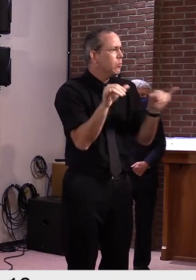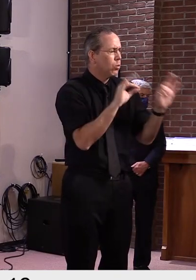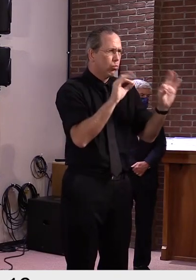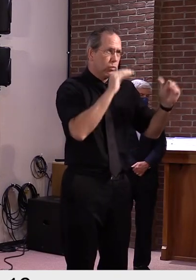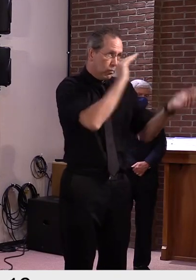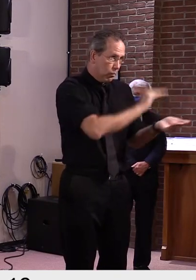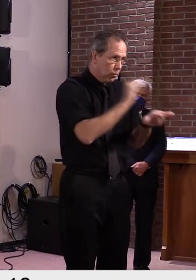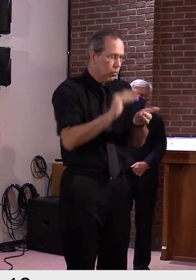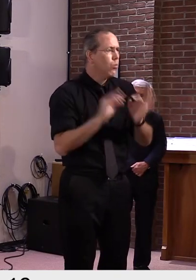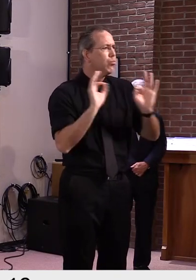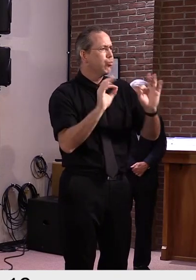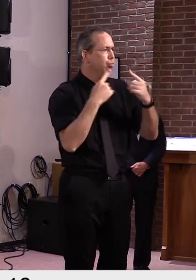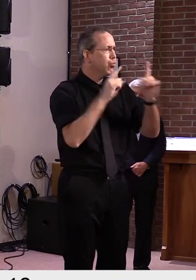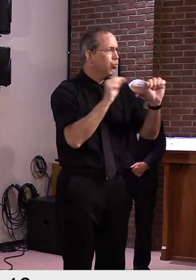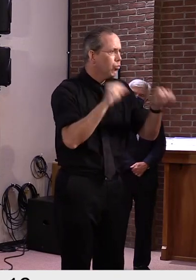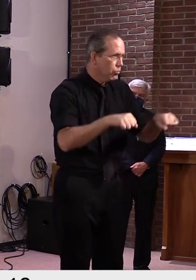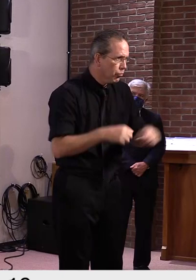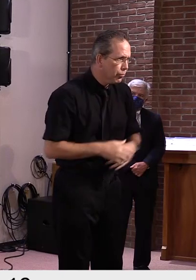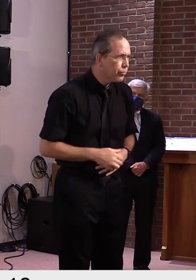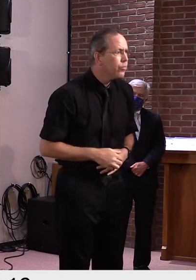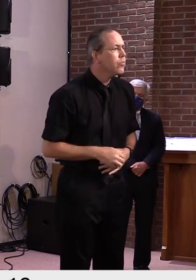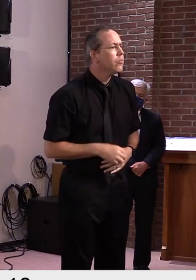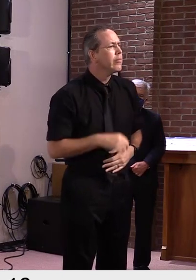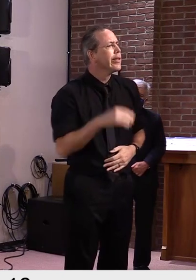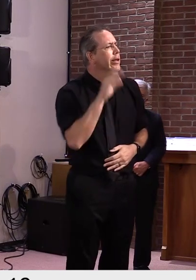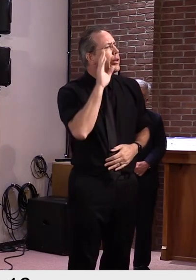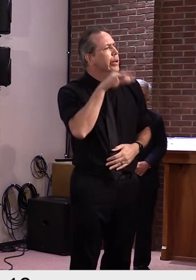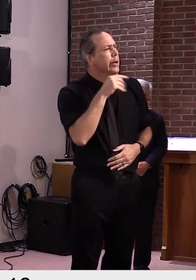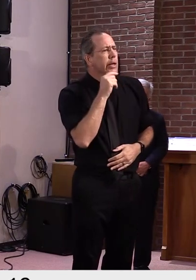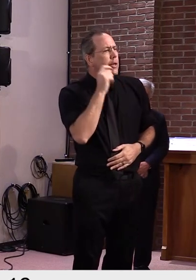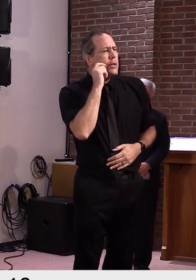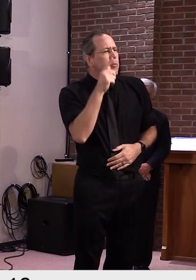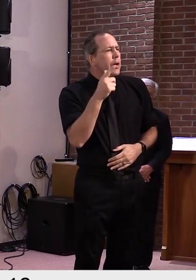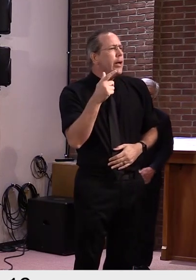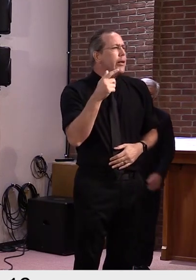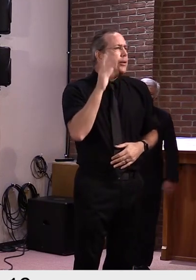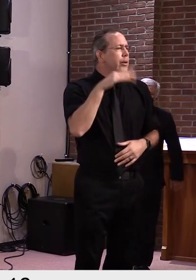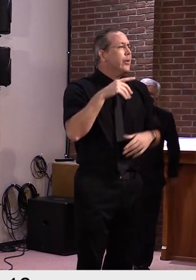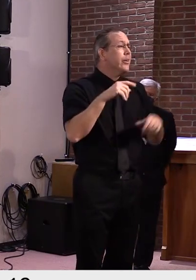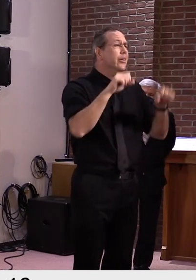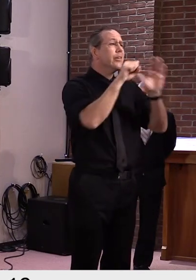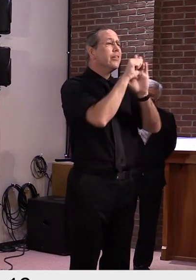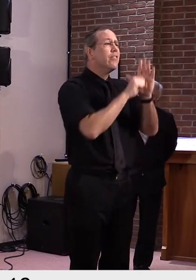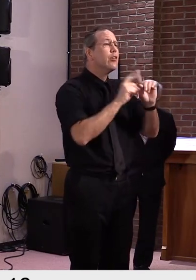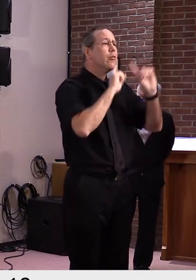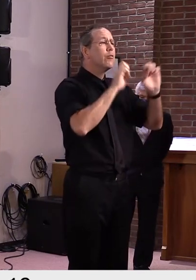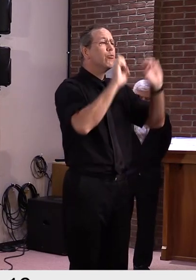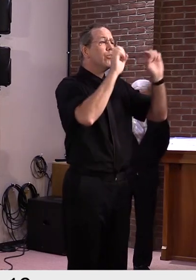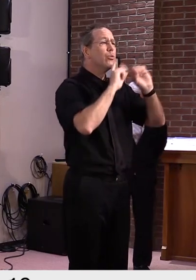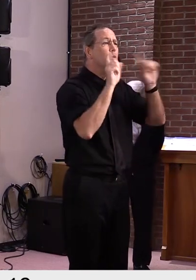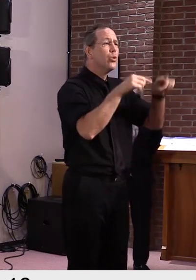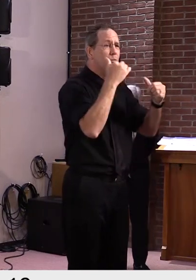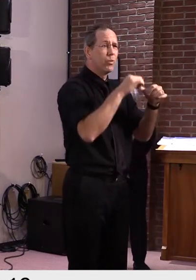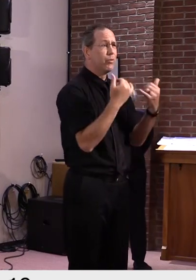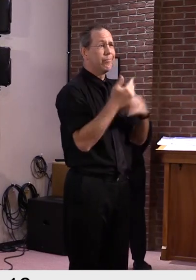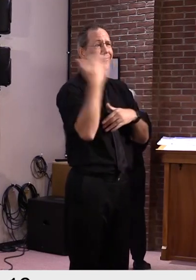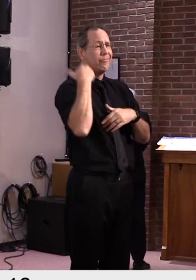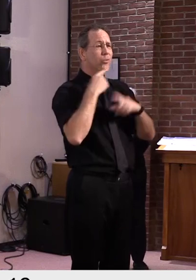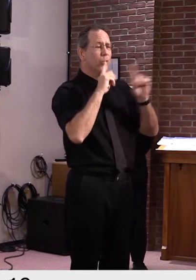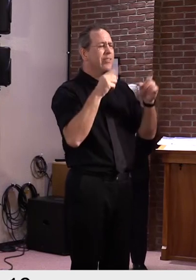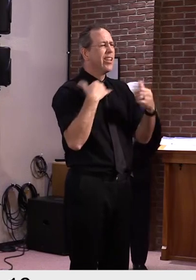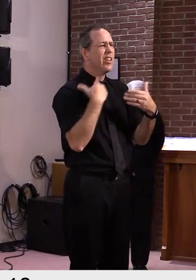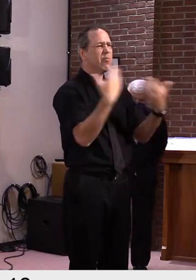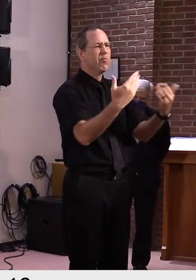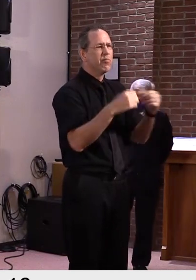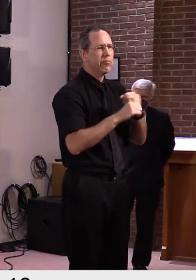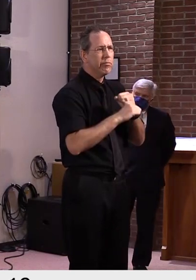this is a vehicle that allows us to manage and continue to suppress this virus and as college students return to school